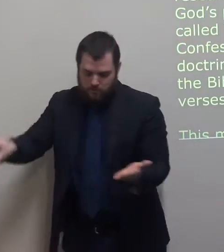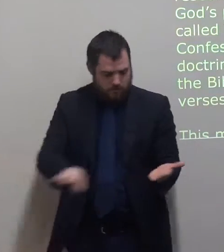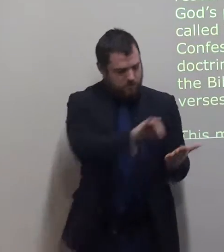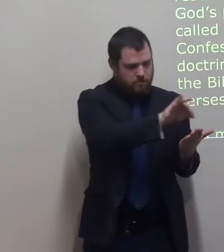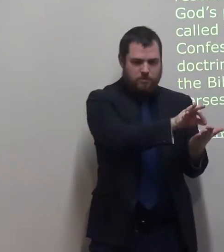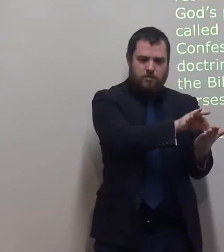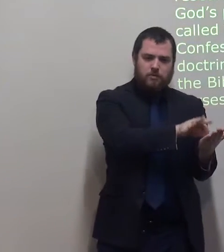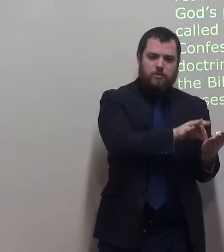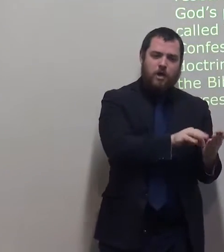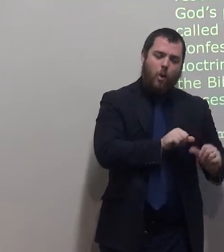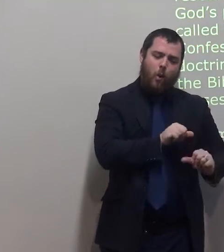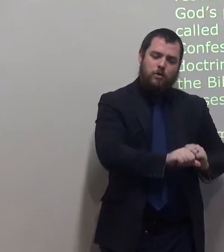He showed which verses to read.